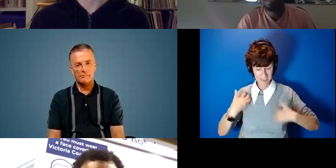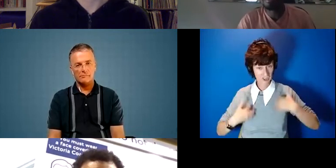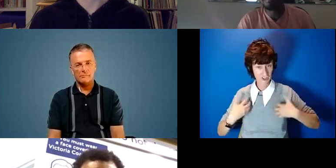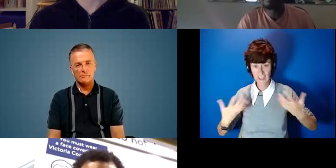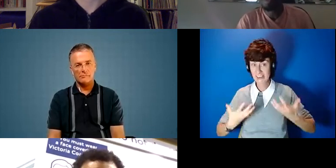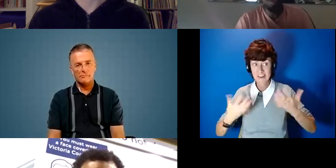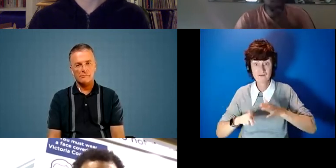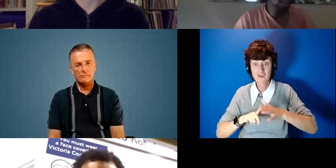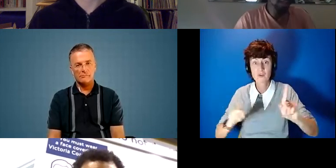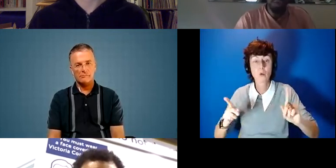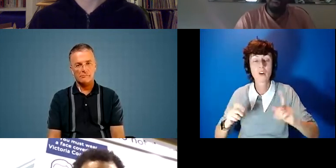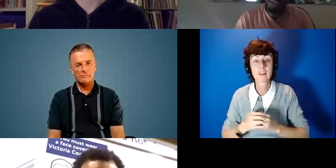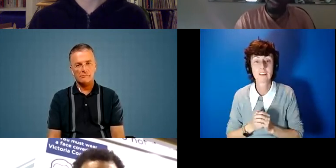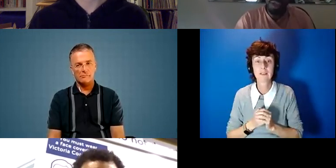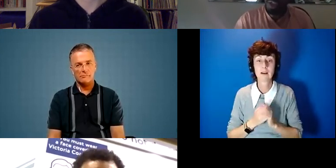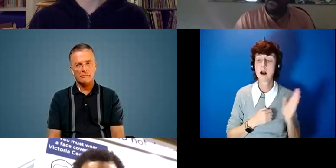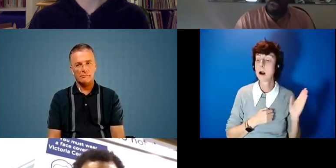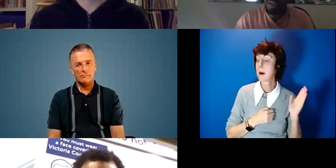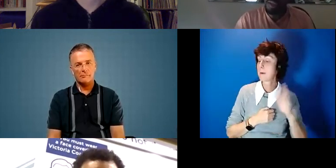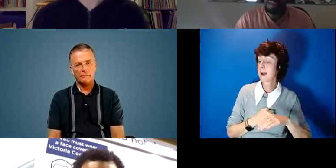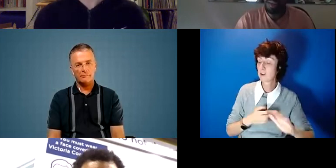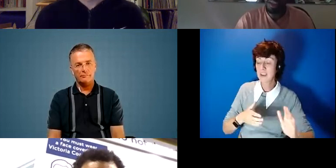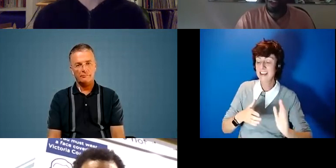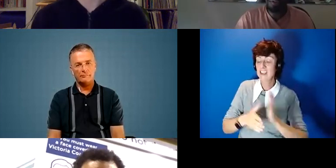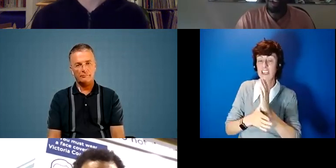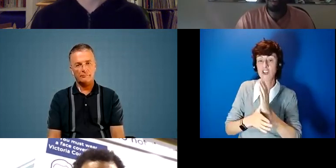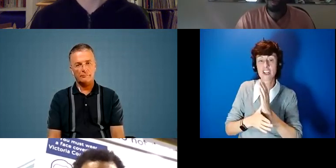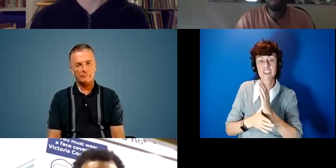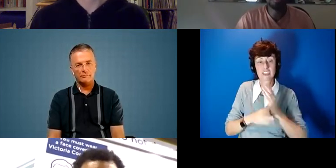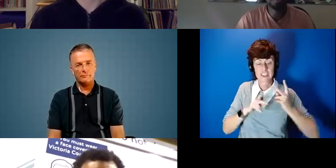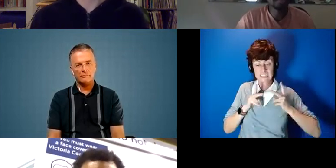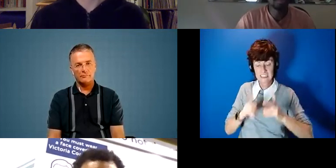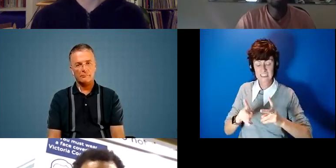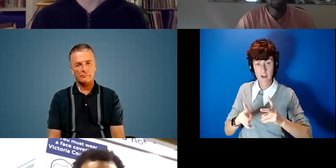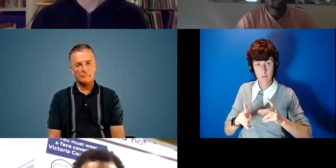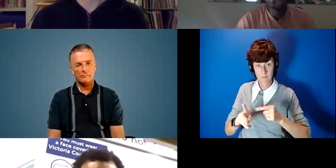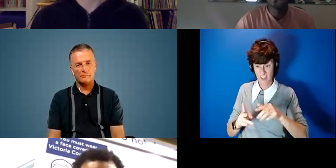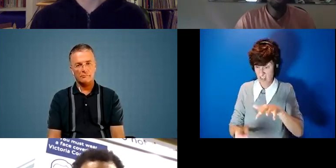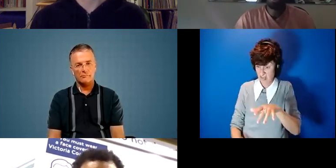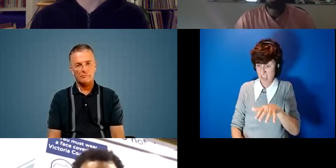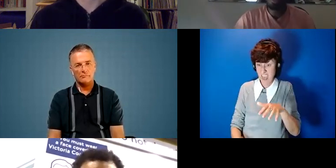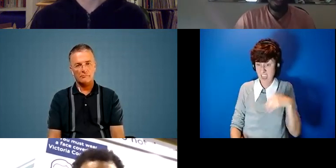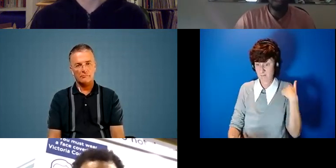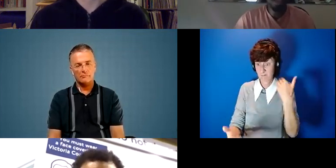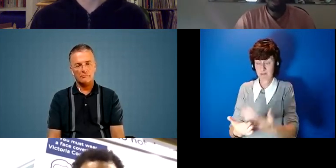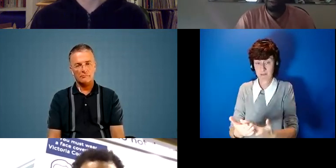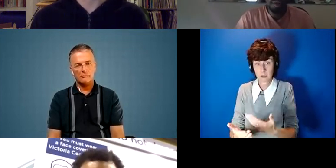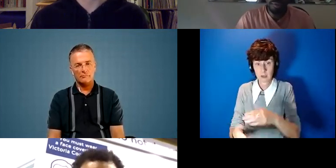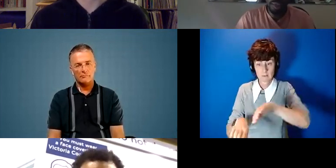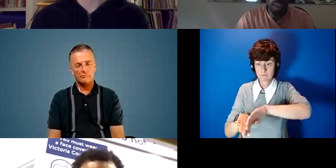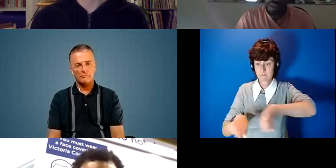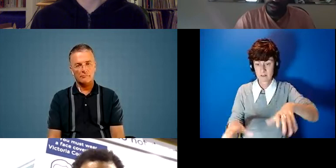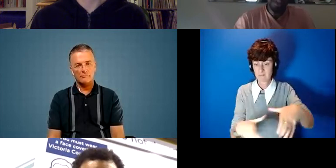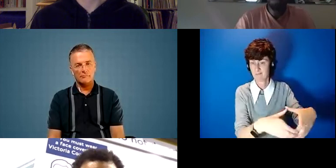it's it's returning to these indigenous knowledge systems that are available to us and somehow have been marginalized and displaced because